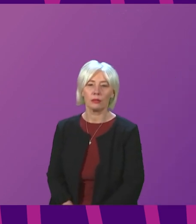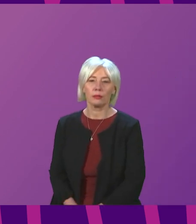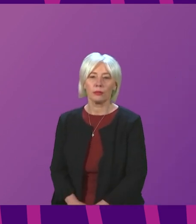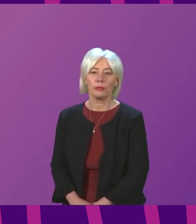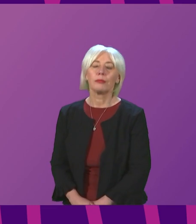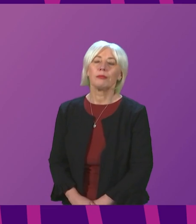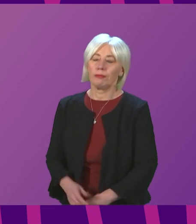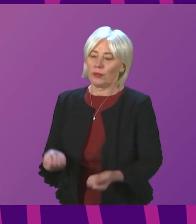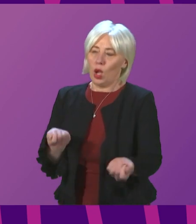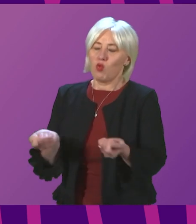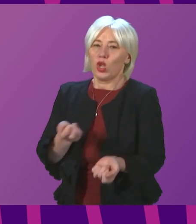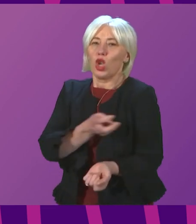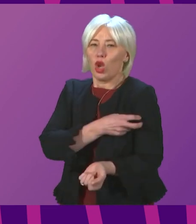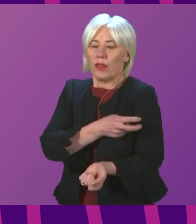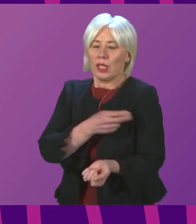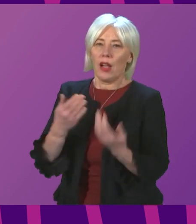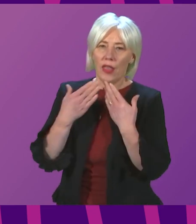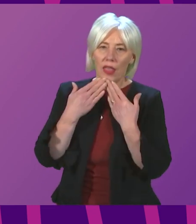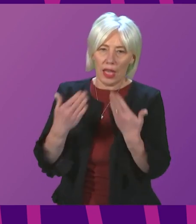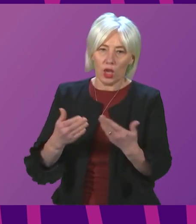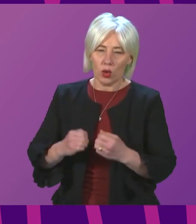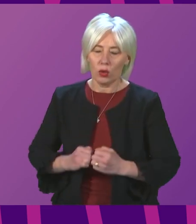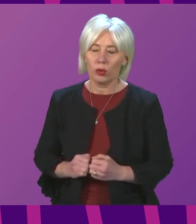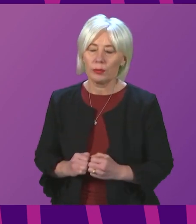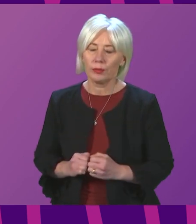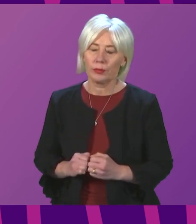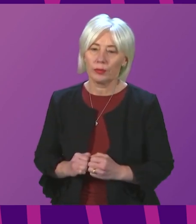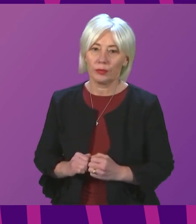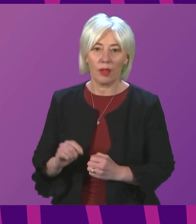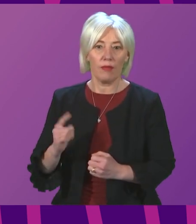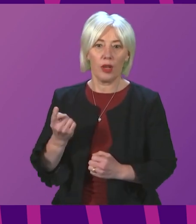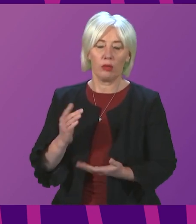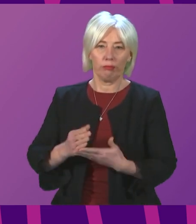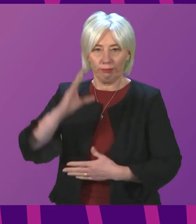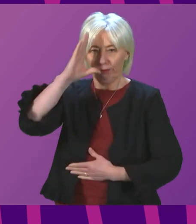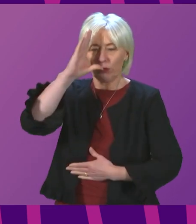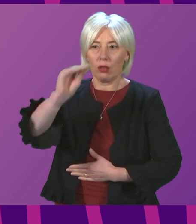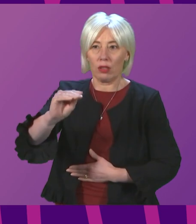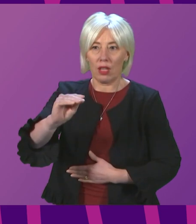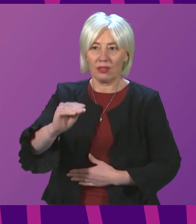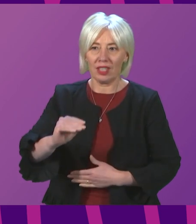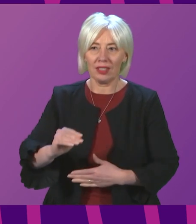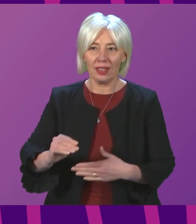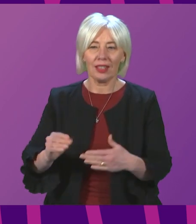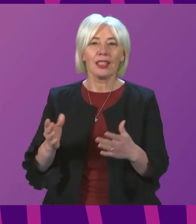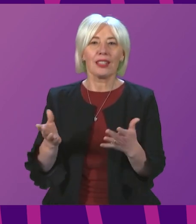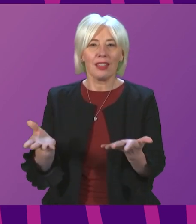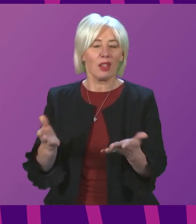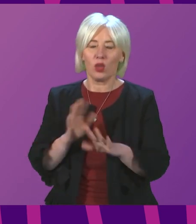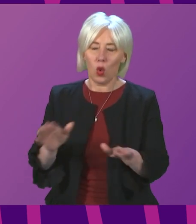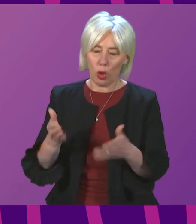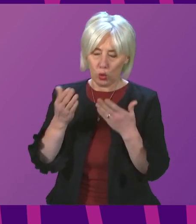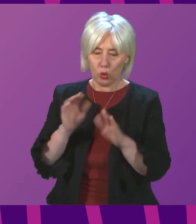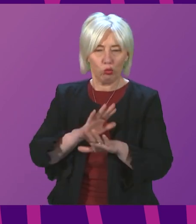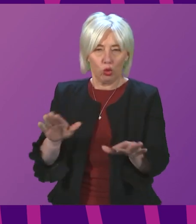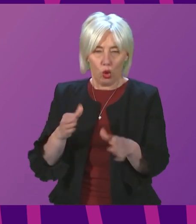Signing officer, thank you. And let me, first of all, give you that assurance. Aside from disrespect to